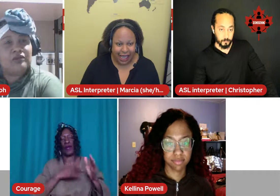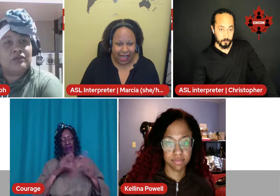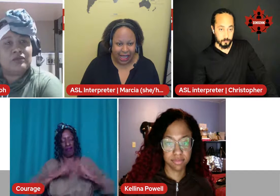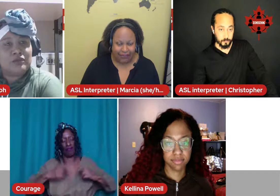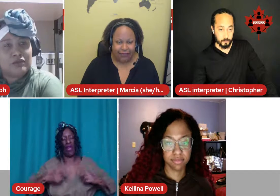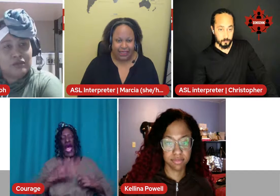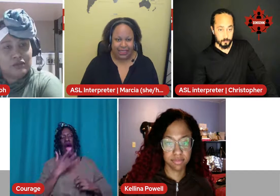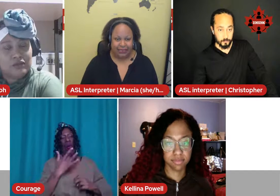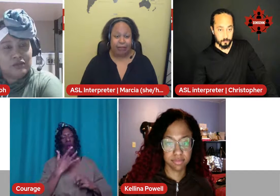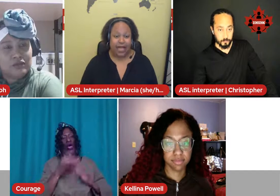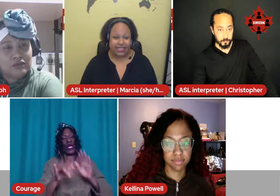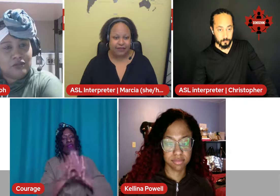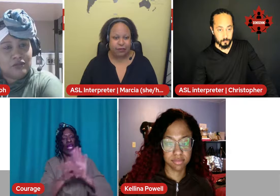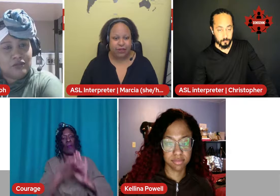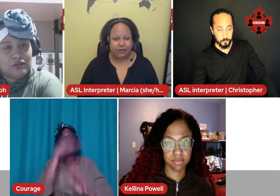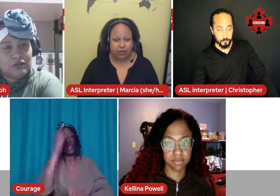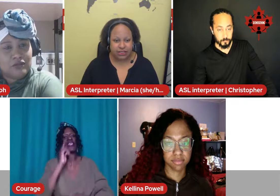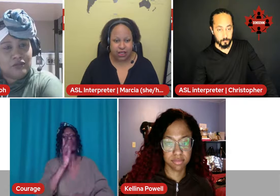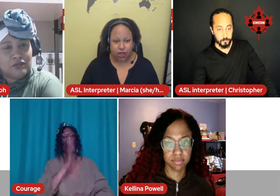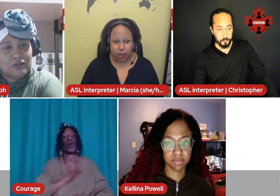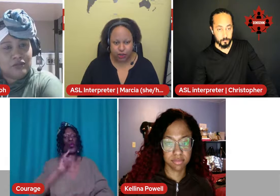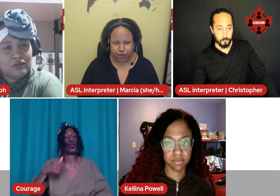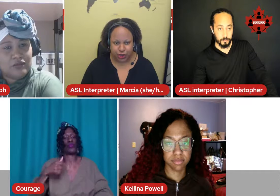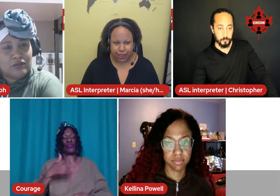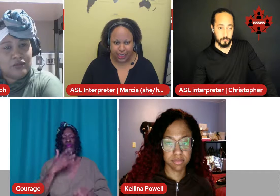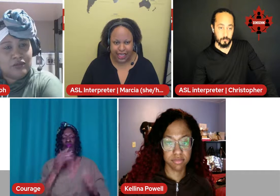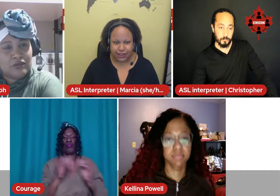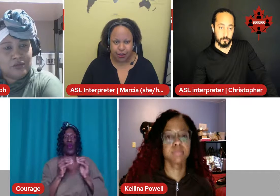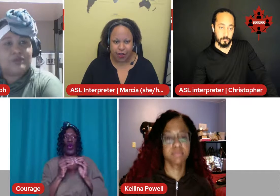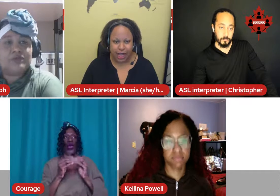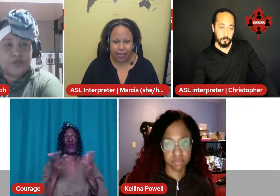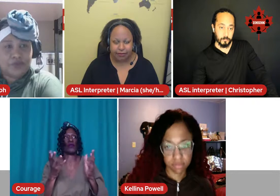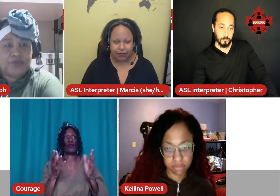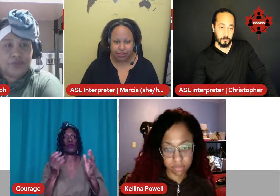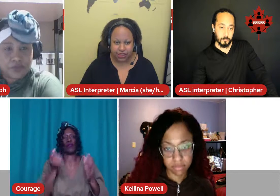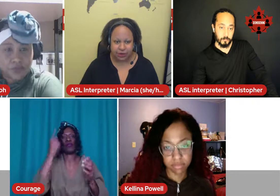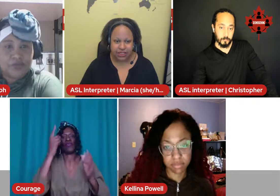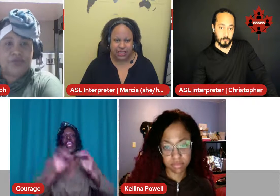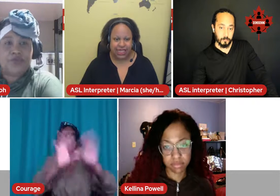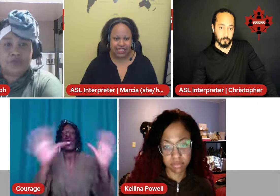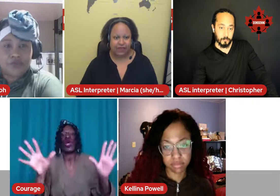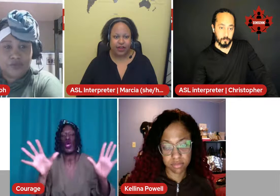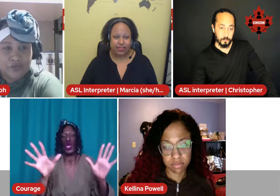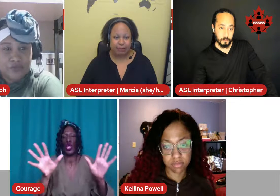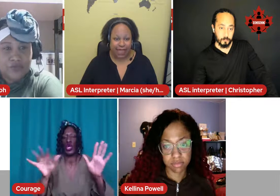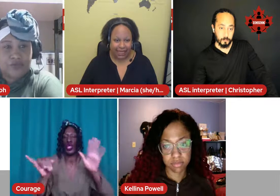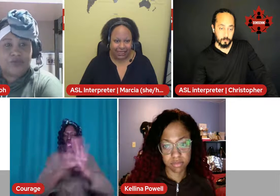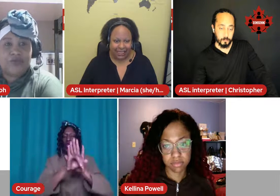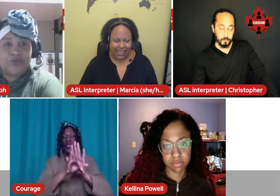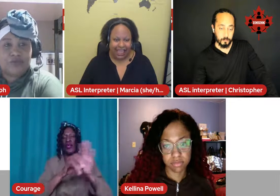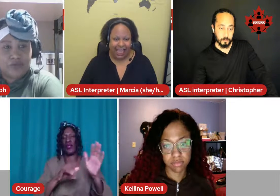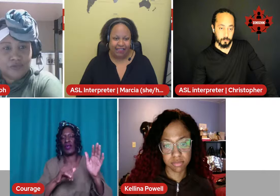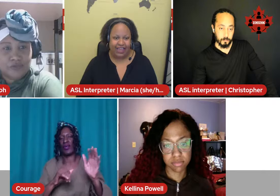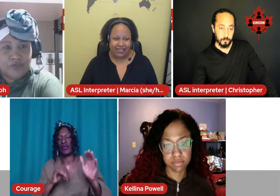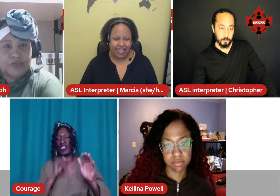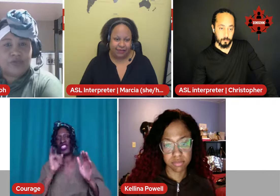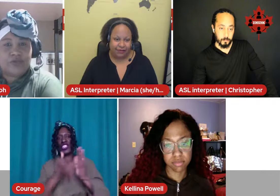I think the black deaf community focuses on culture. And so I first use the identifier as black and then deaf.